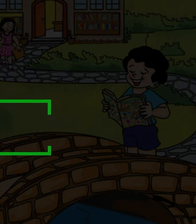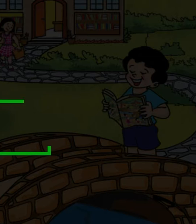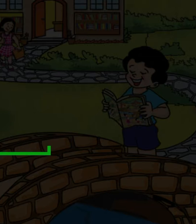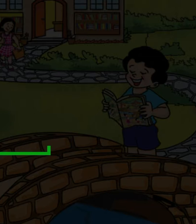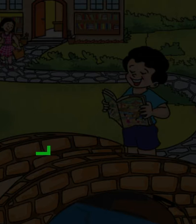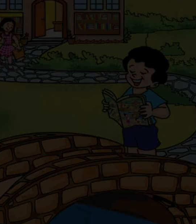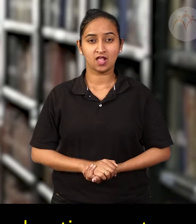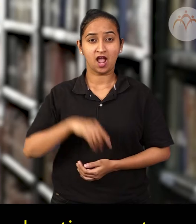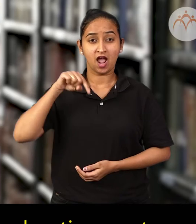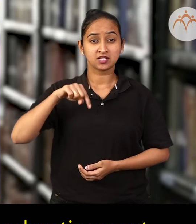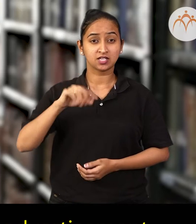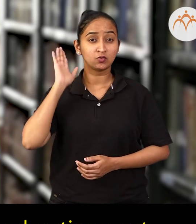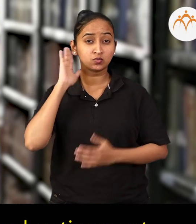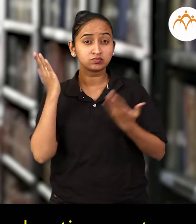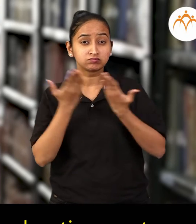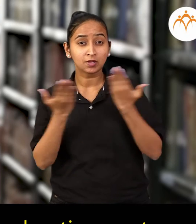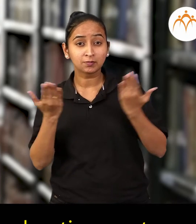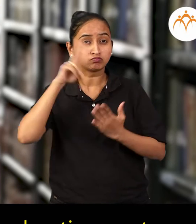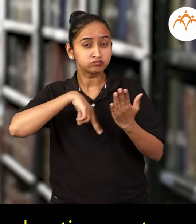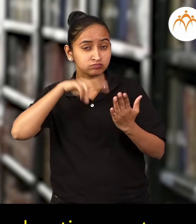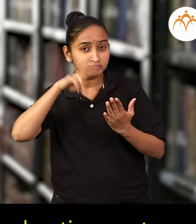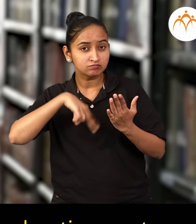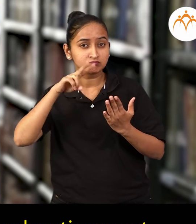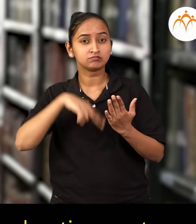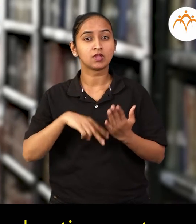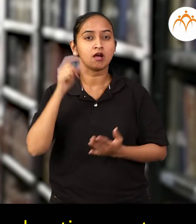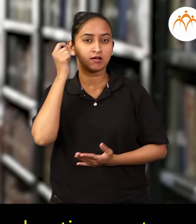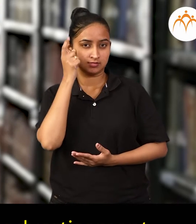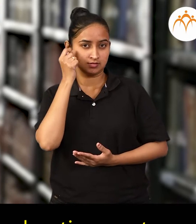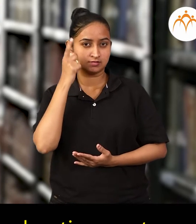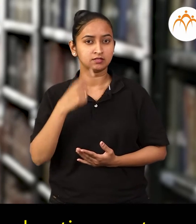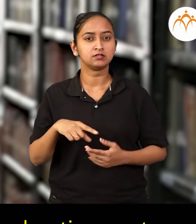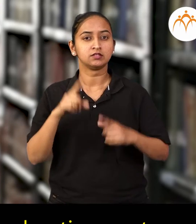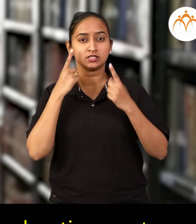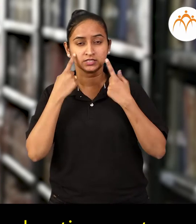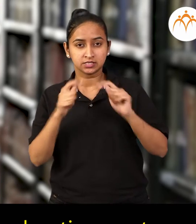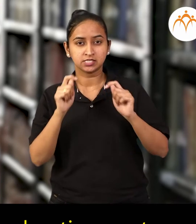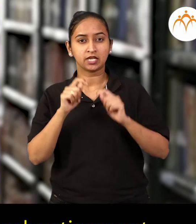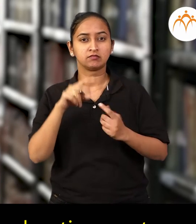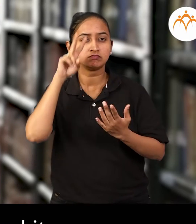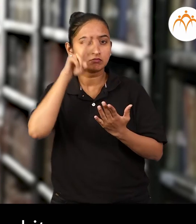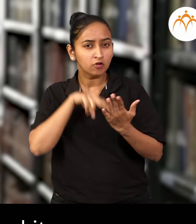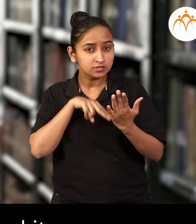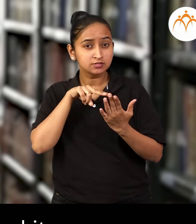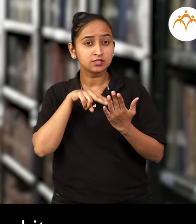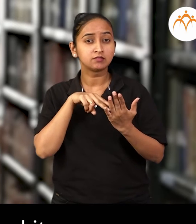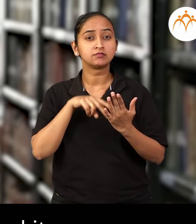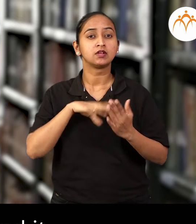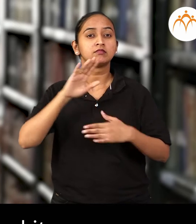Read the following advertisement. Understand it.